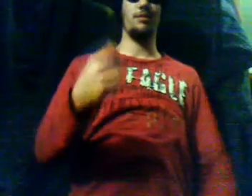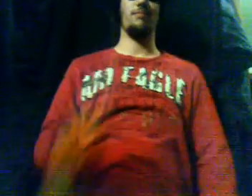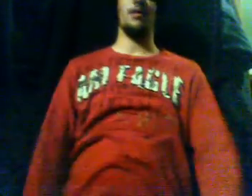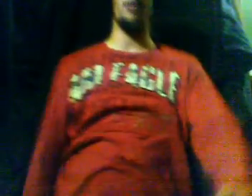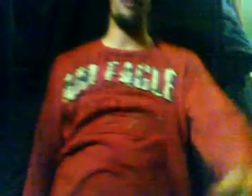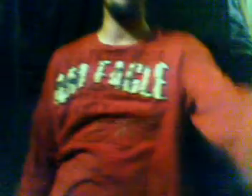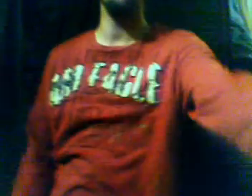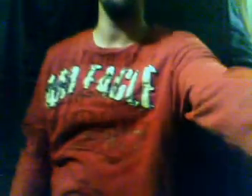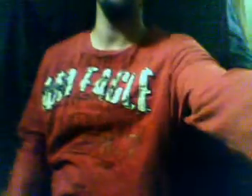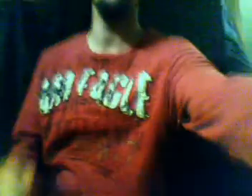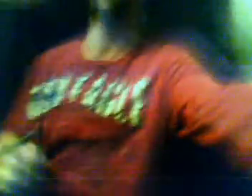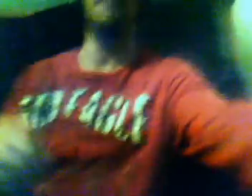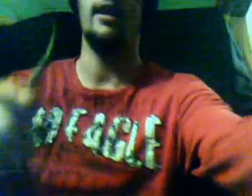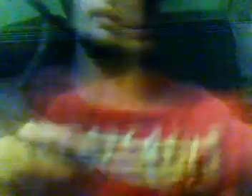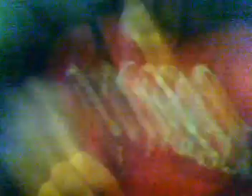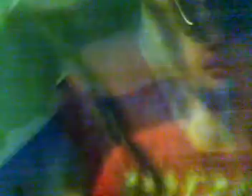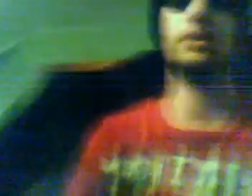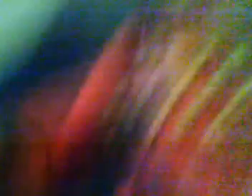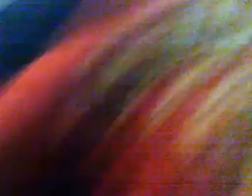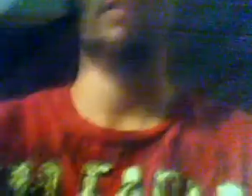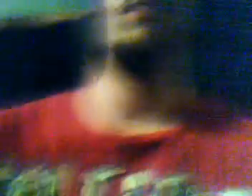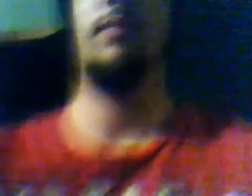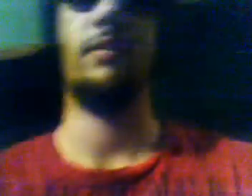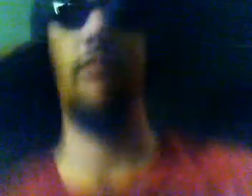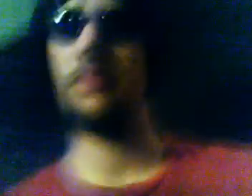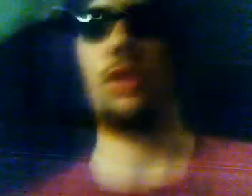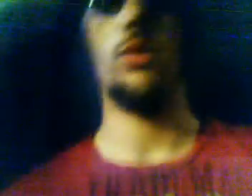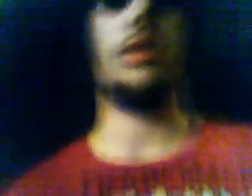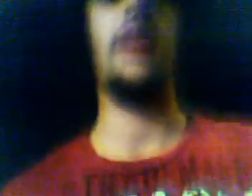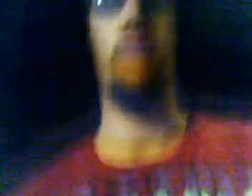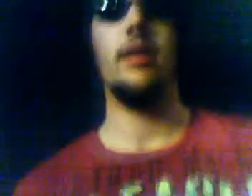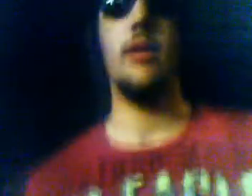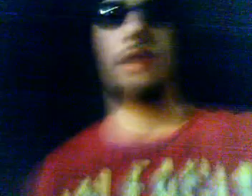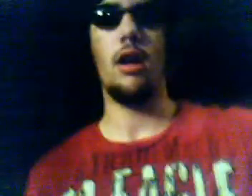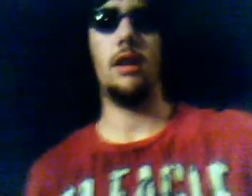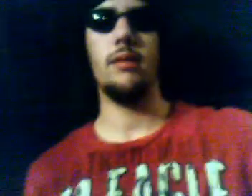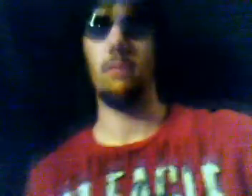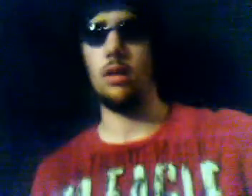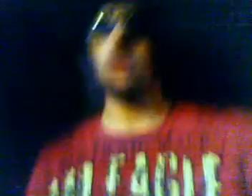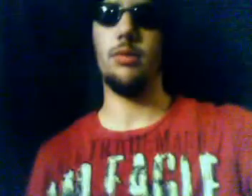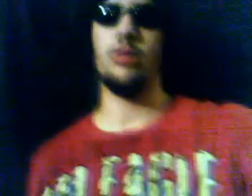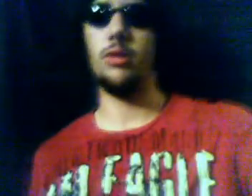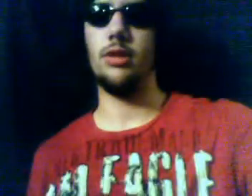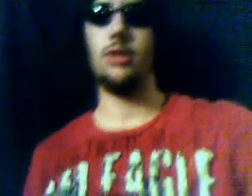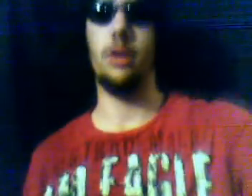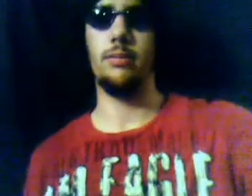There's a nail bent, and it's real now. Alright, hope you enjoy the rest of the show.